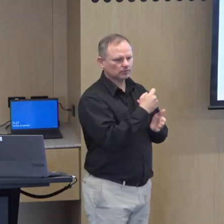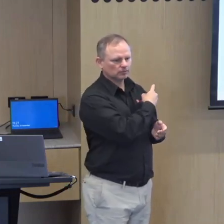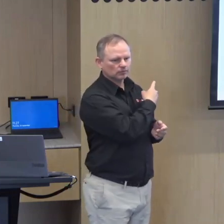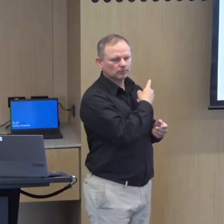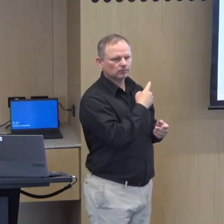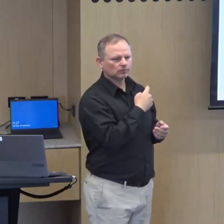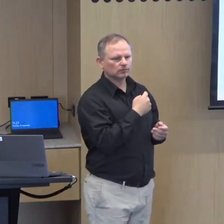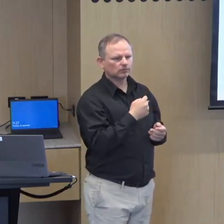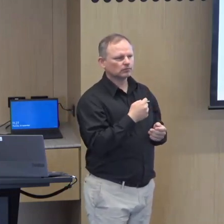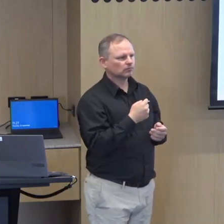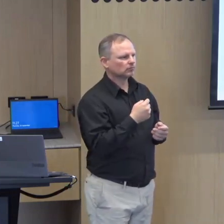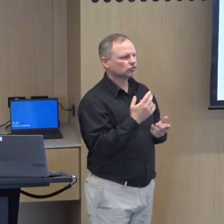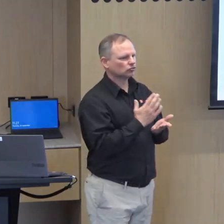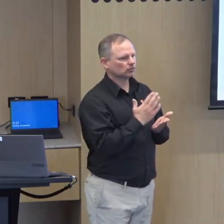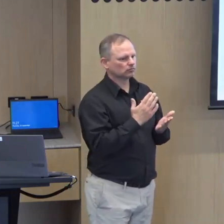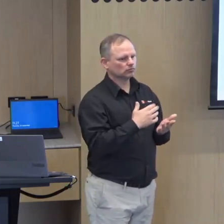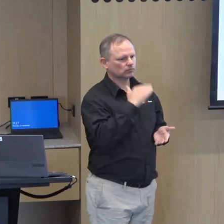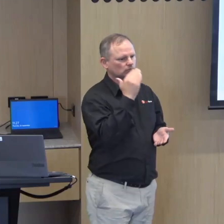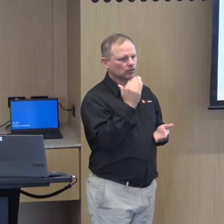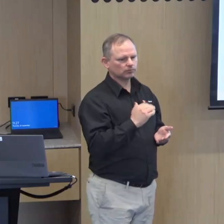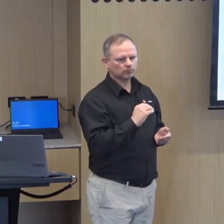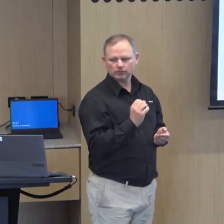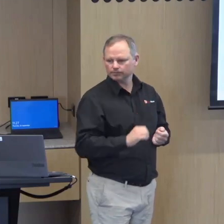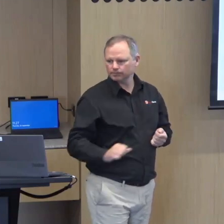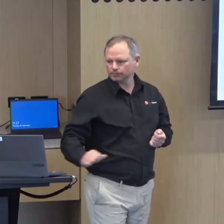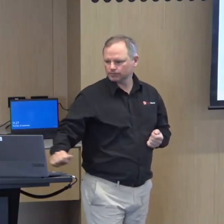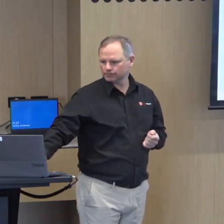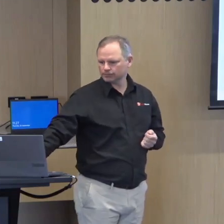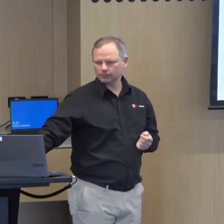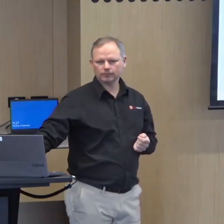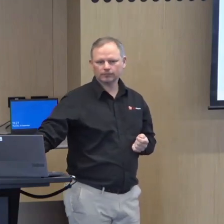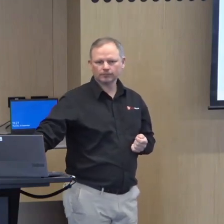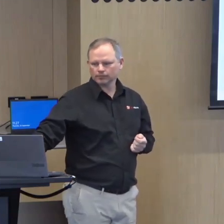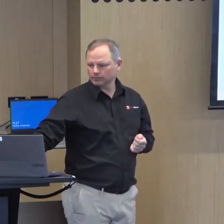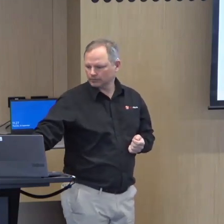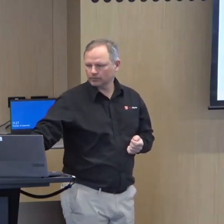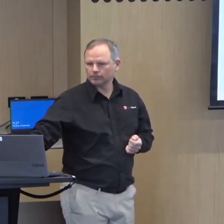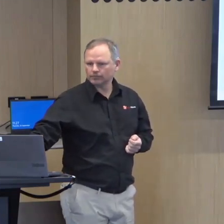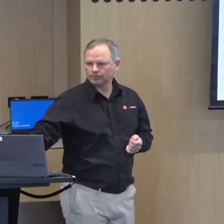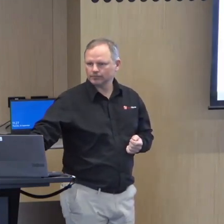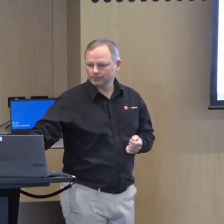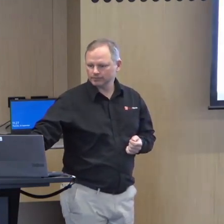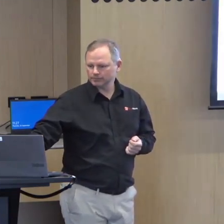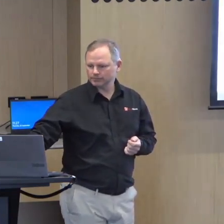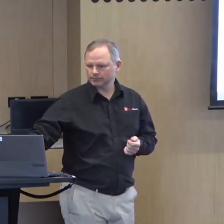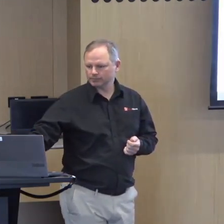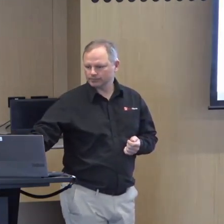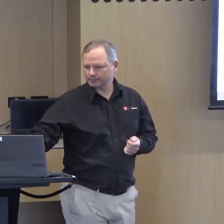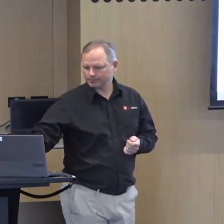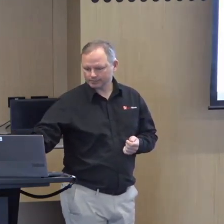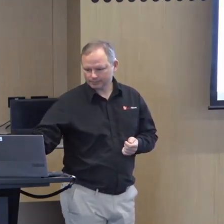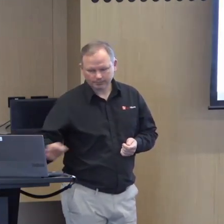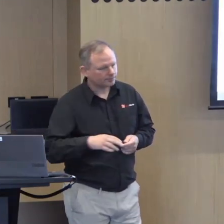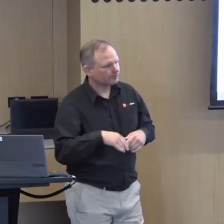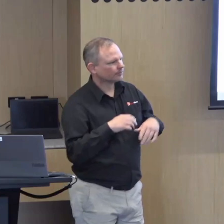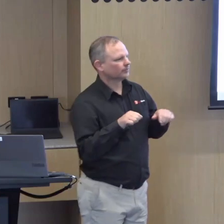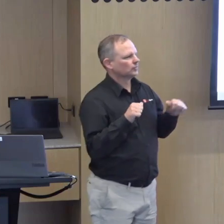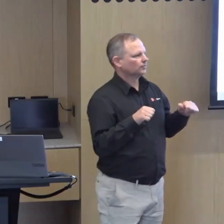It's a sobering, they are sobering numbers, are they not? It's daunting to actually see statistics like that. It's scary.